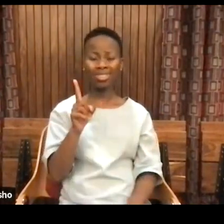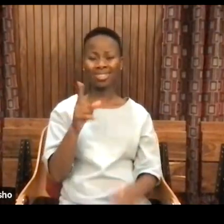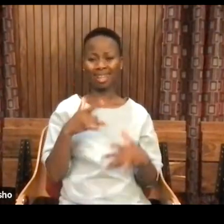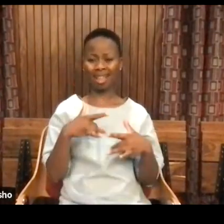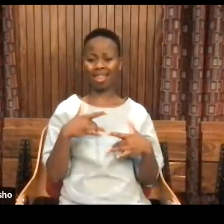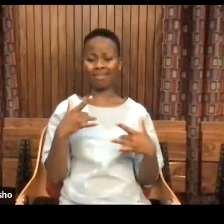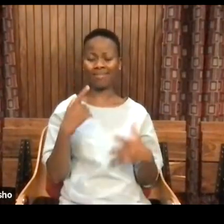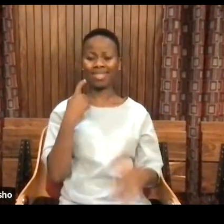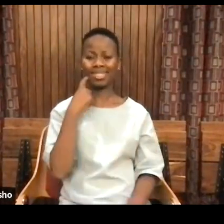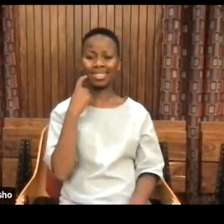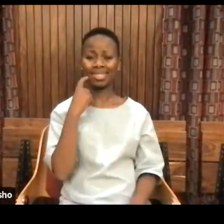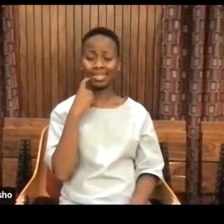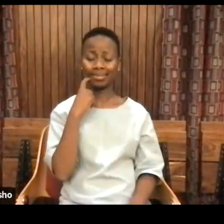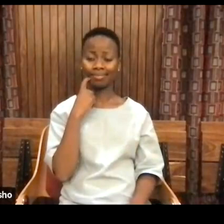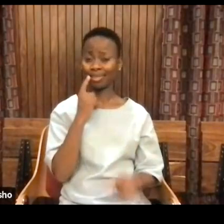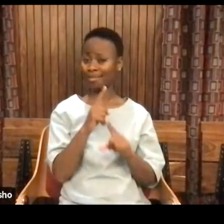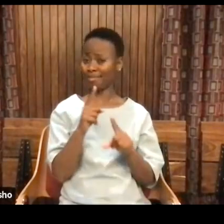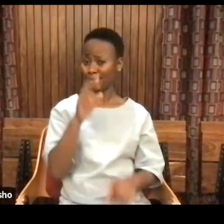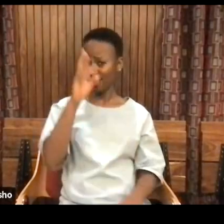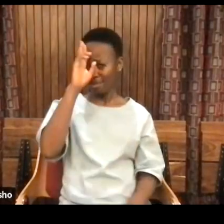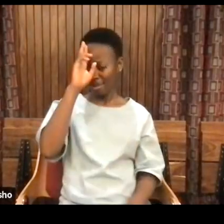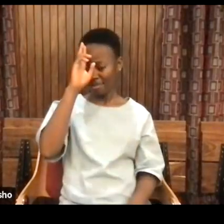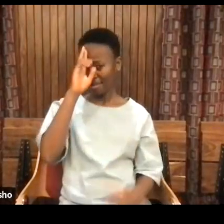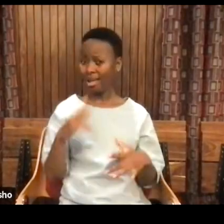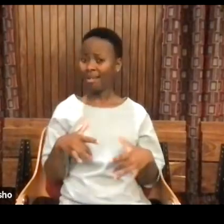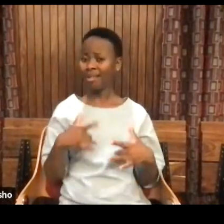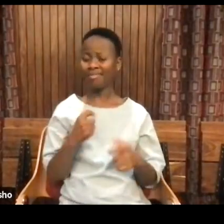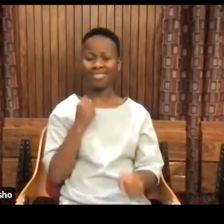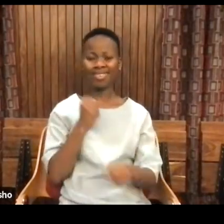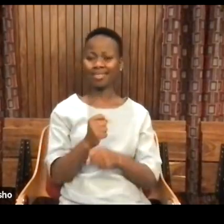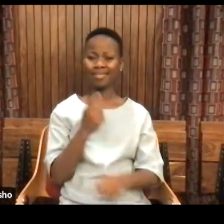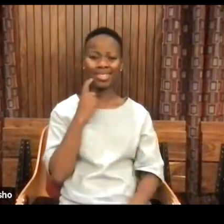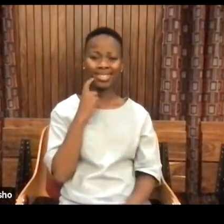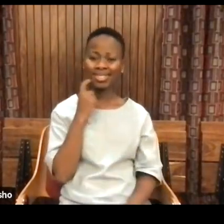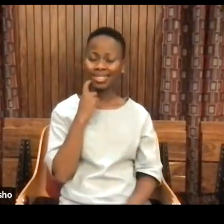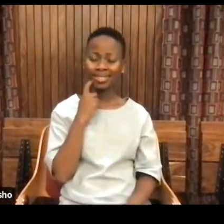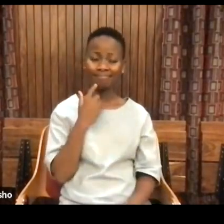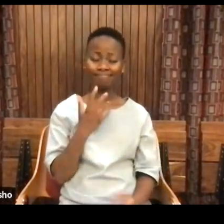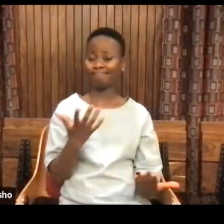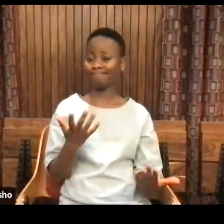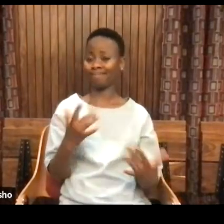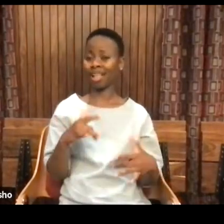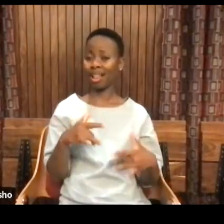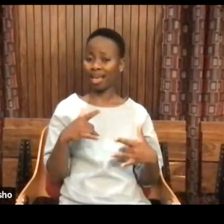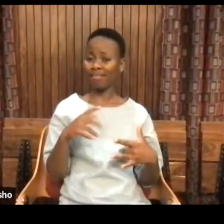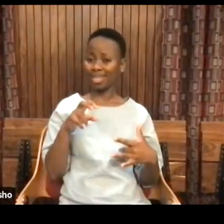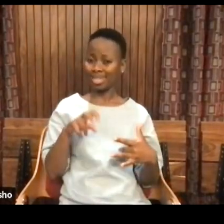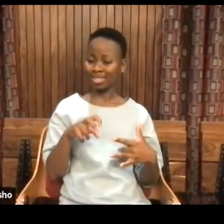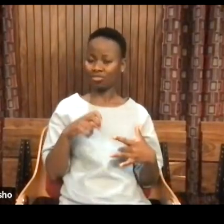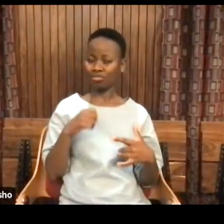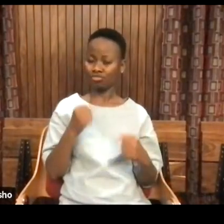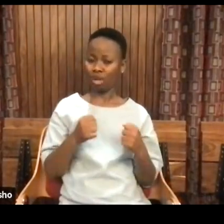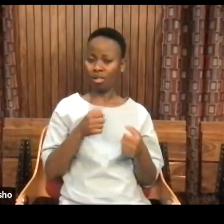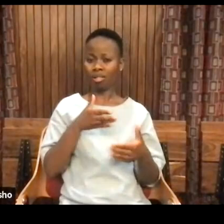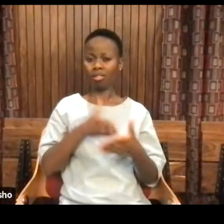But the human condition has never been easy. The human condition is a struggle